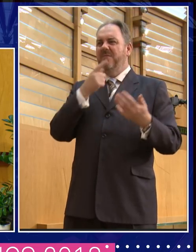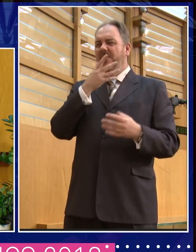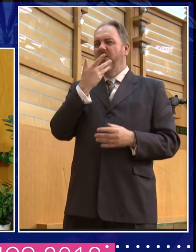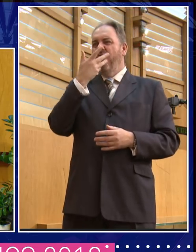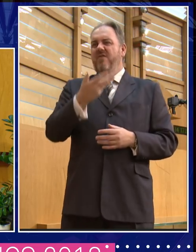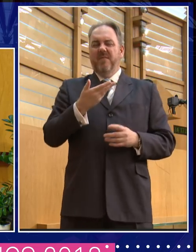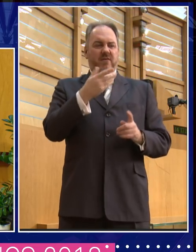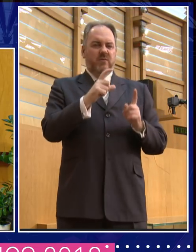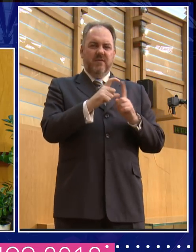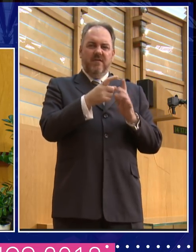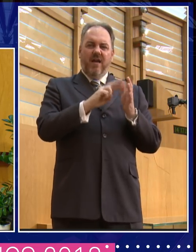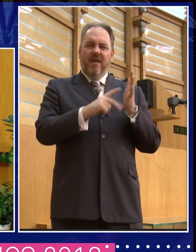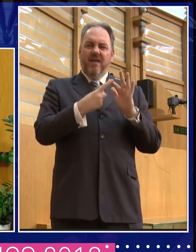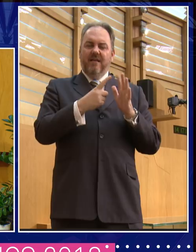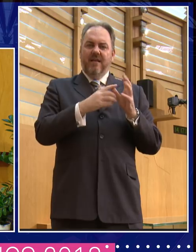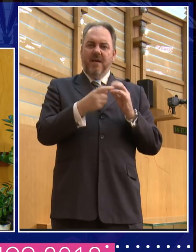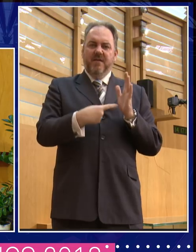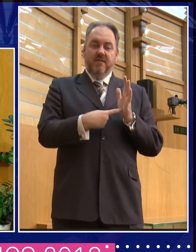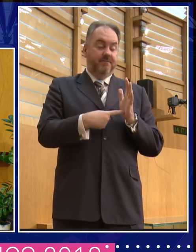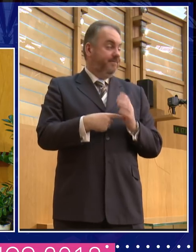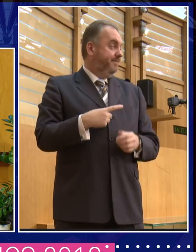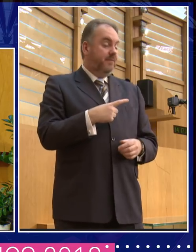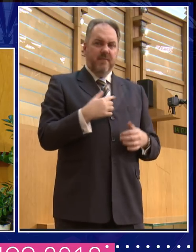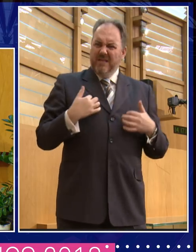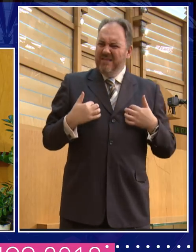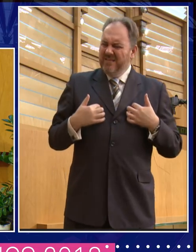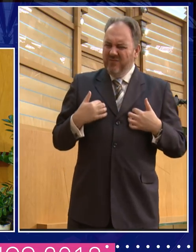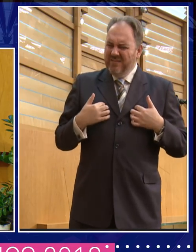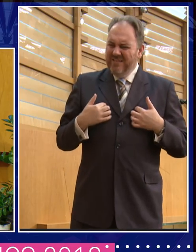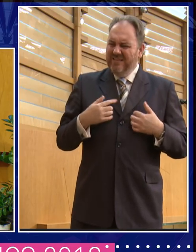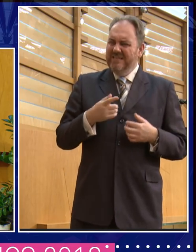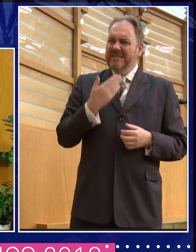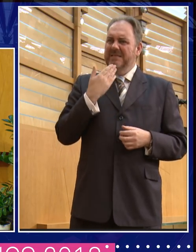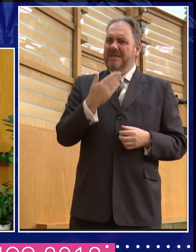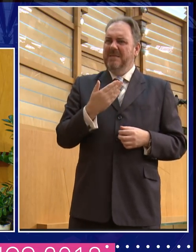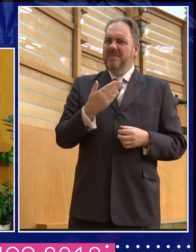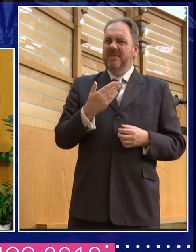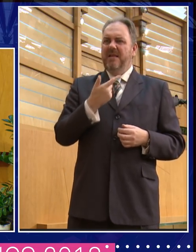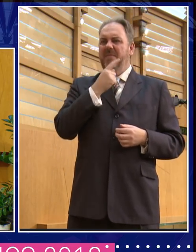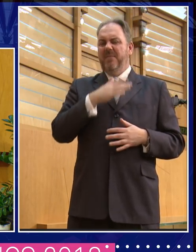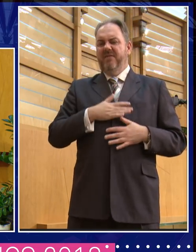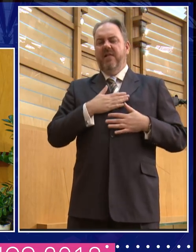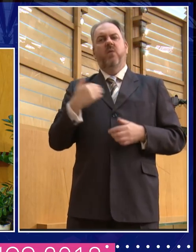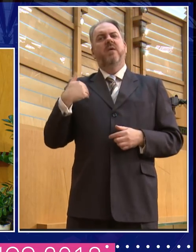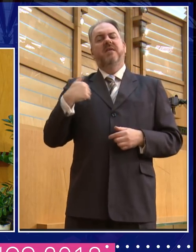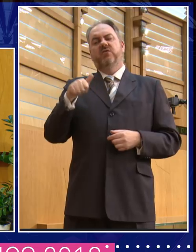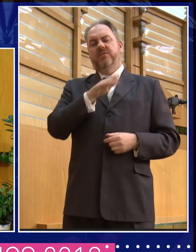that women like that are not allowed to speak in public. And the theme of your book is that it's not just they're not allowed to speak in public, but they're subject to, um,